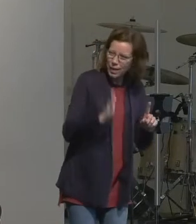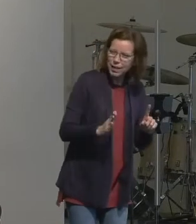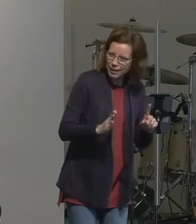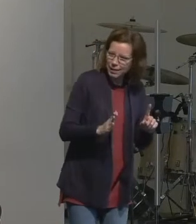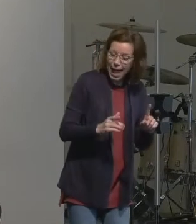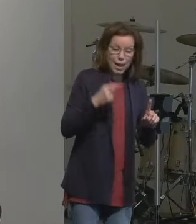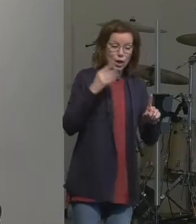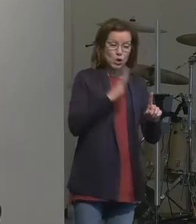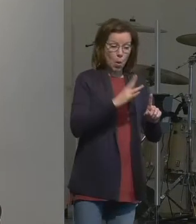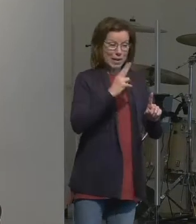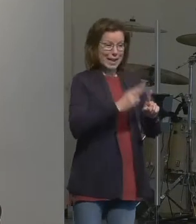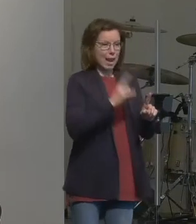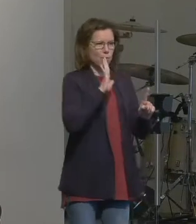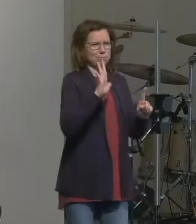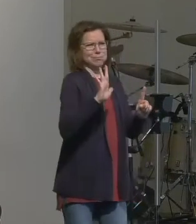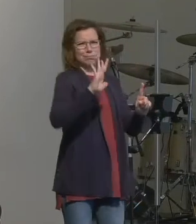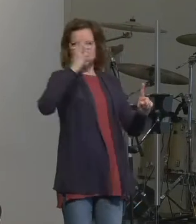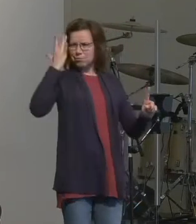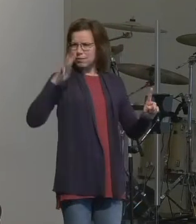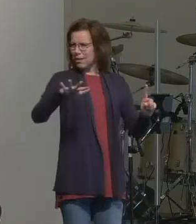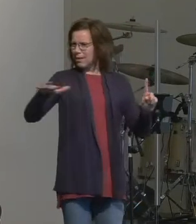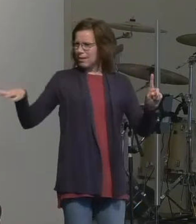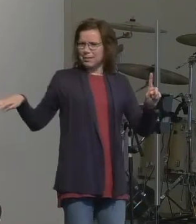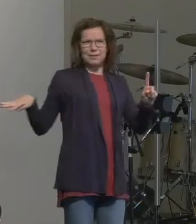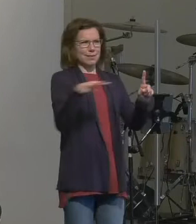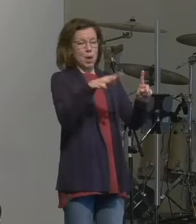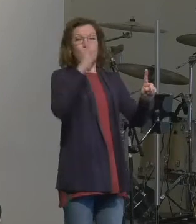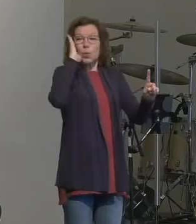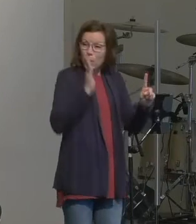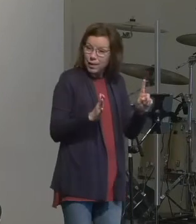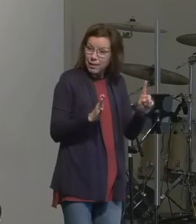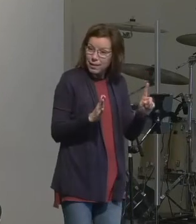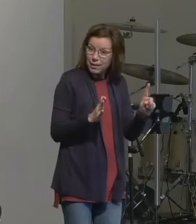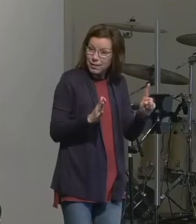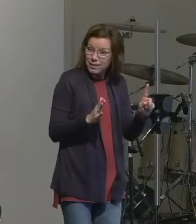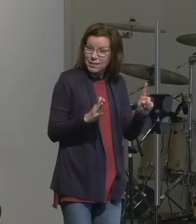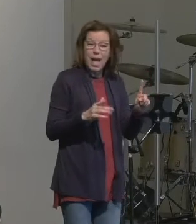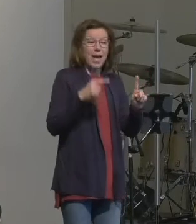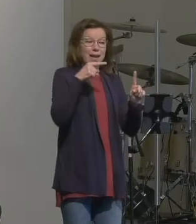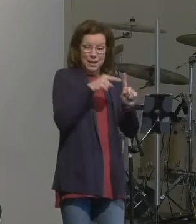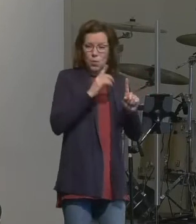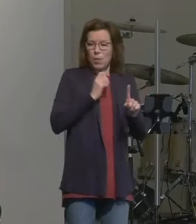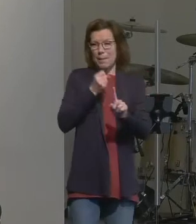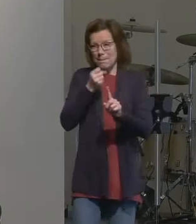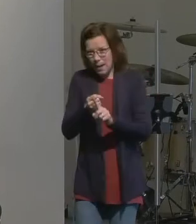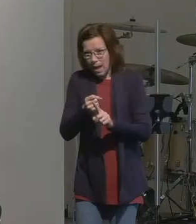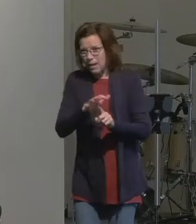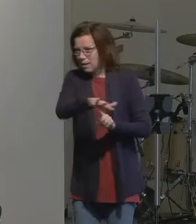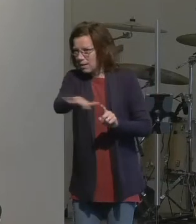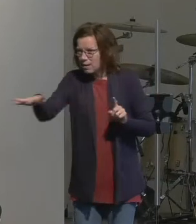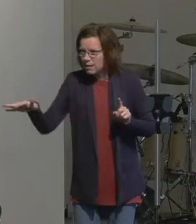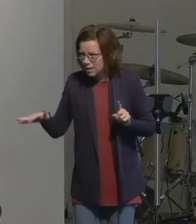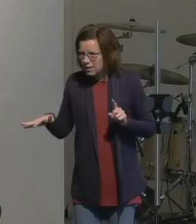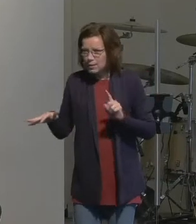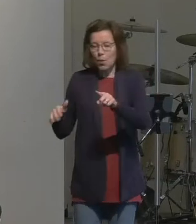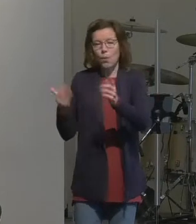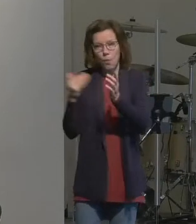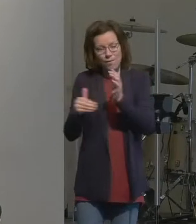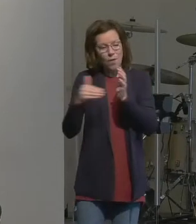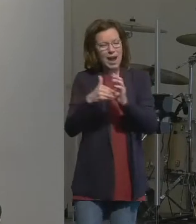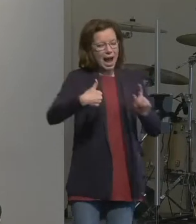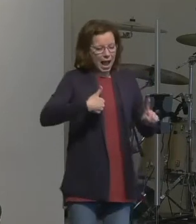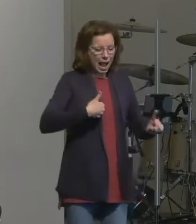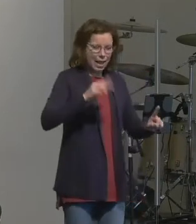will make your name great so that you will be a blessing now it's important that we grasp why I'm harping on this I will